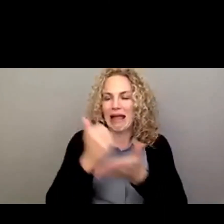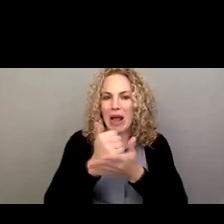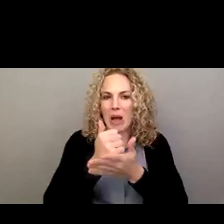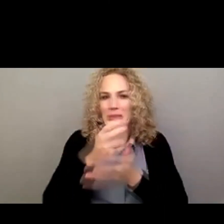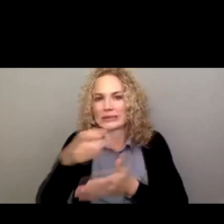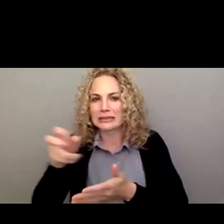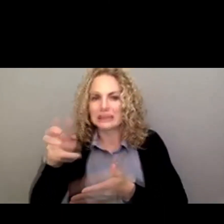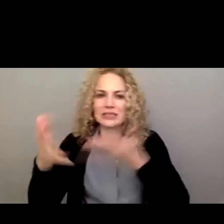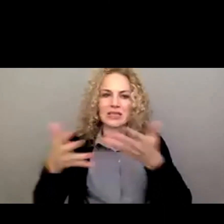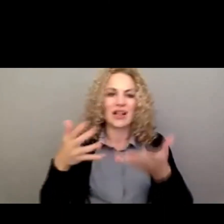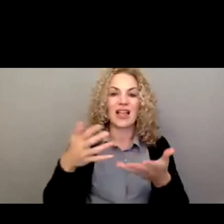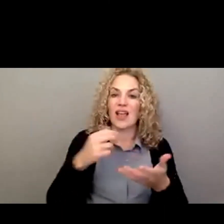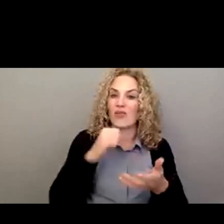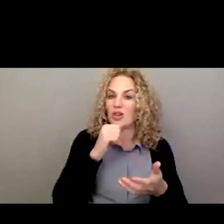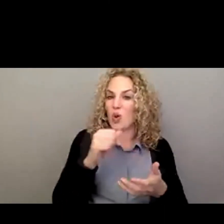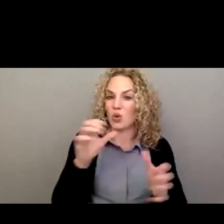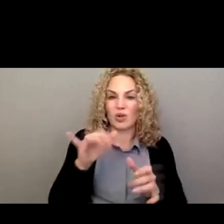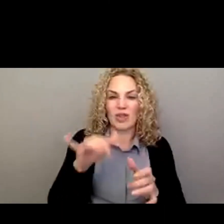going to miss problems.